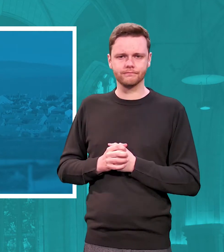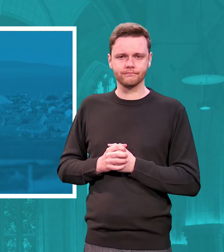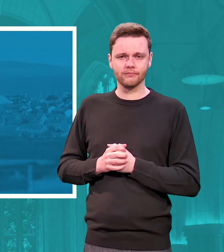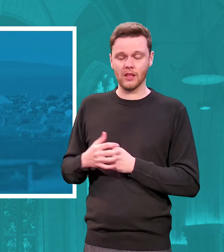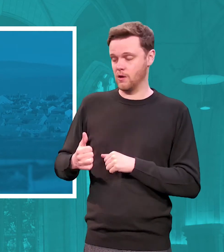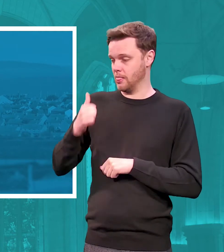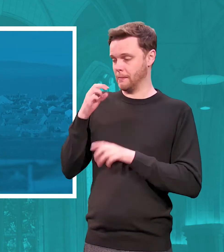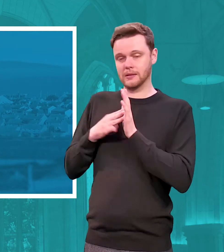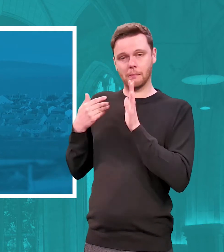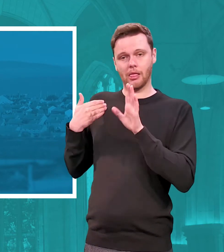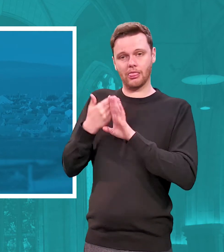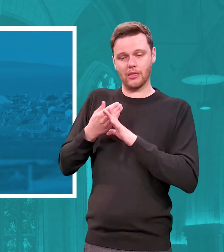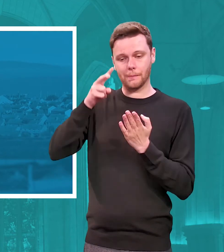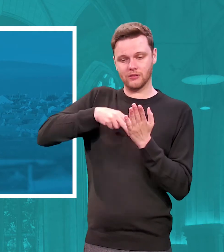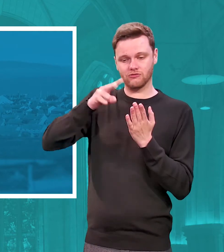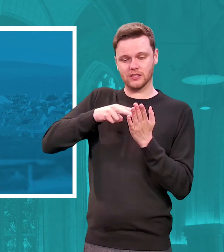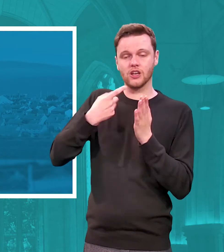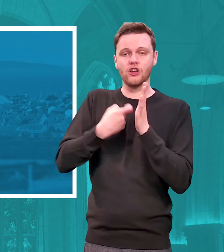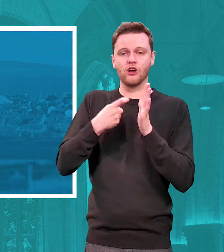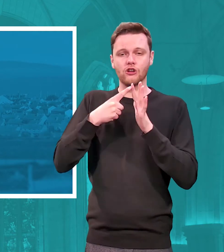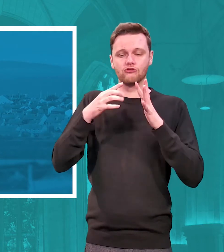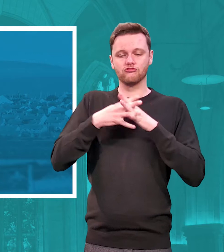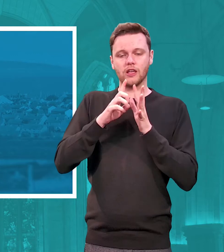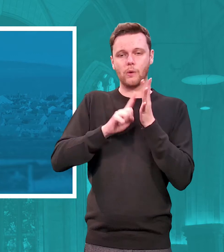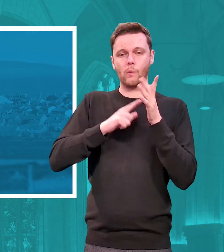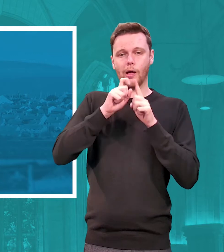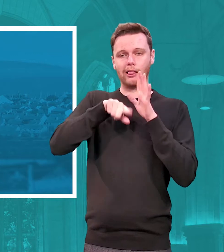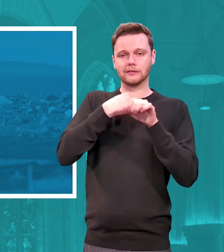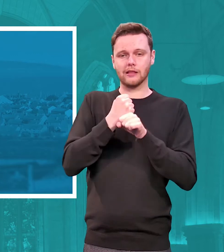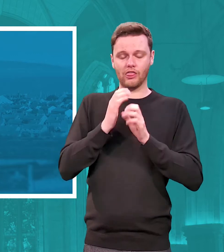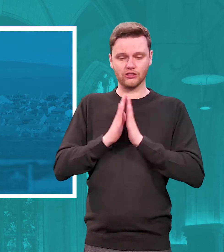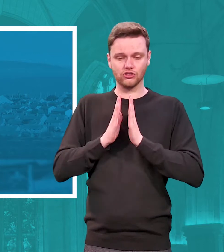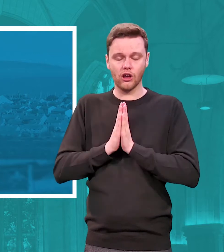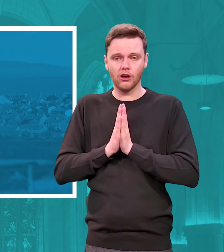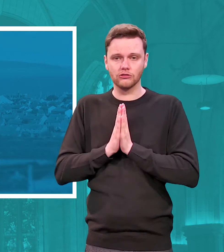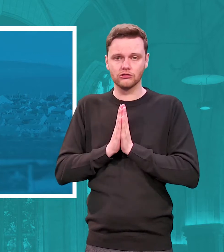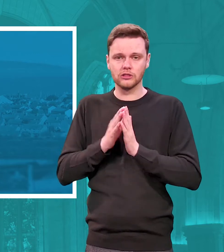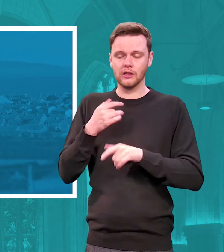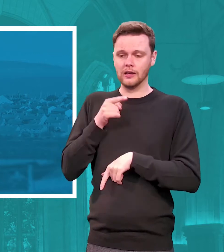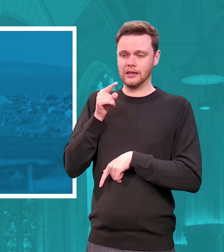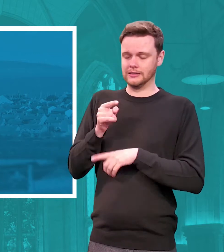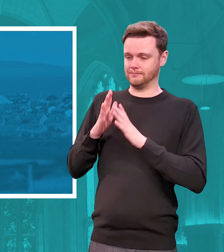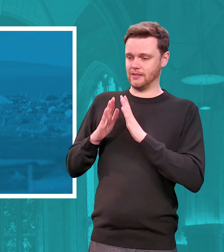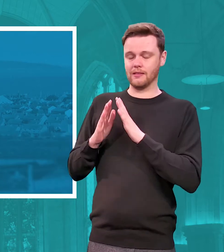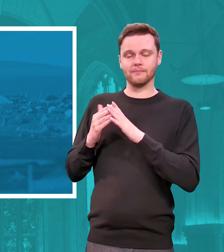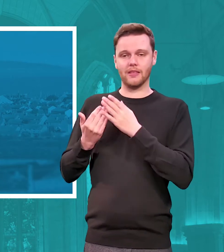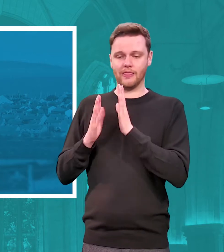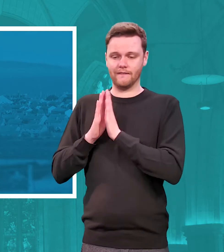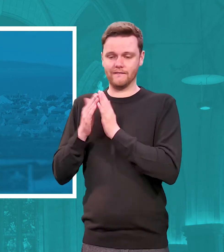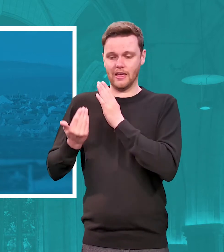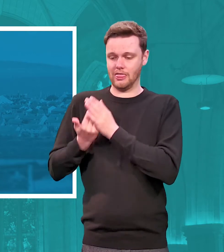have been reading rewilding the church by steve athorpe one of the faith nurture forums mission development workers